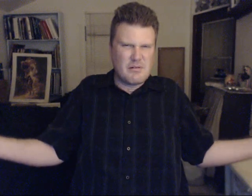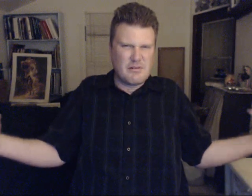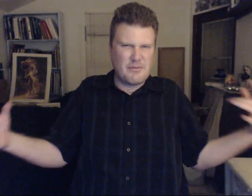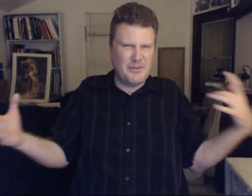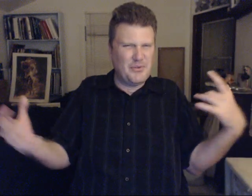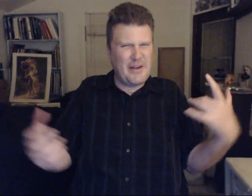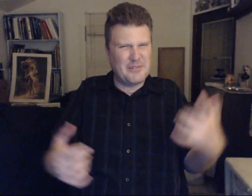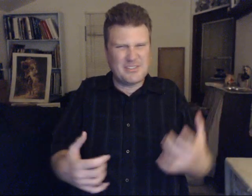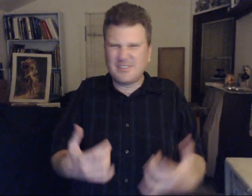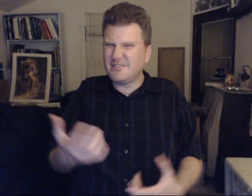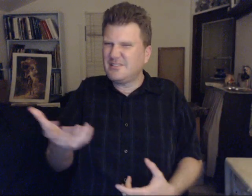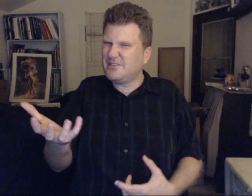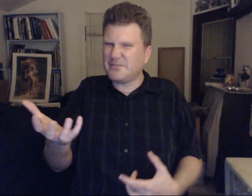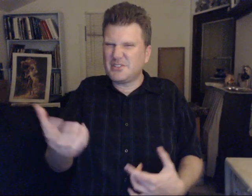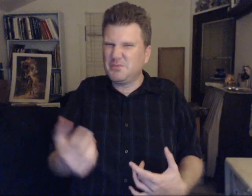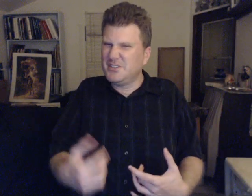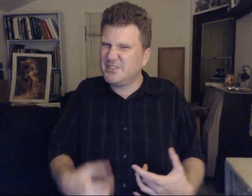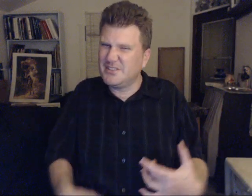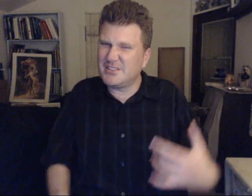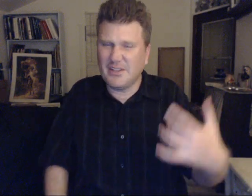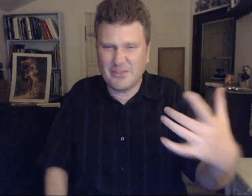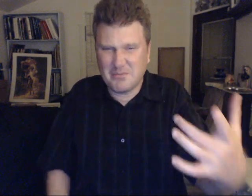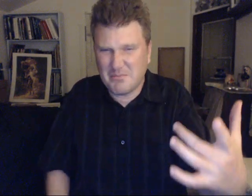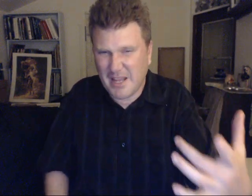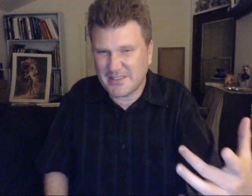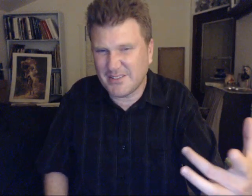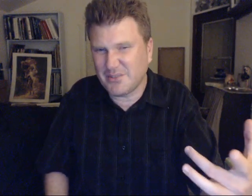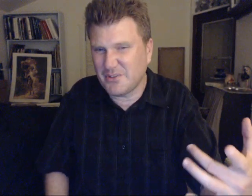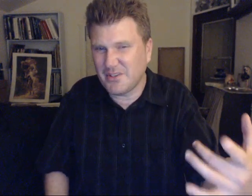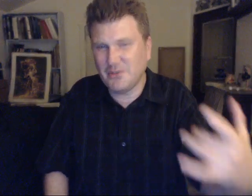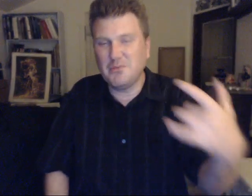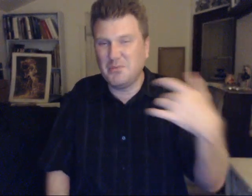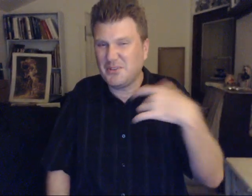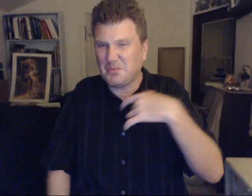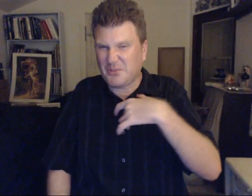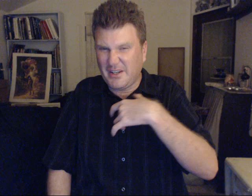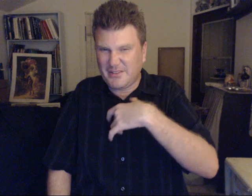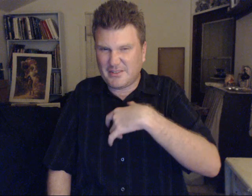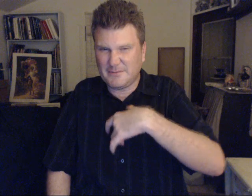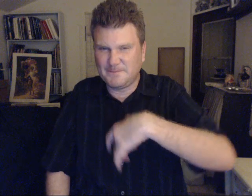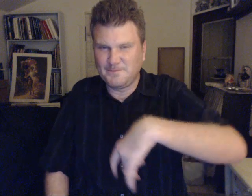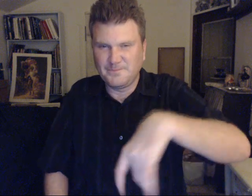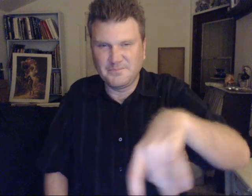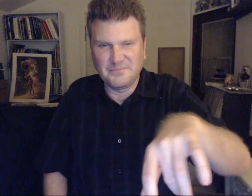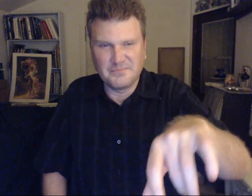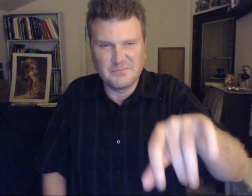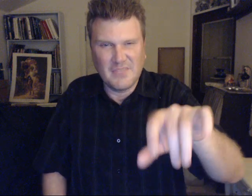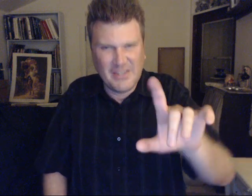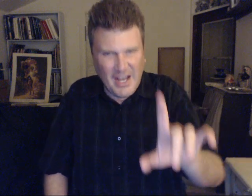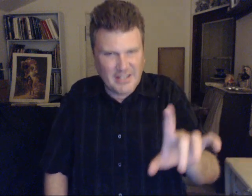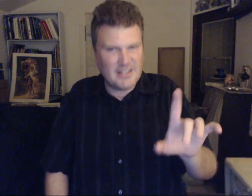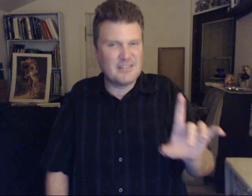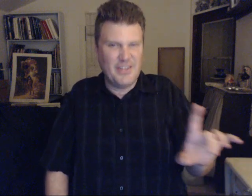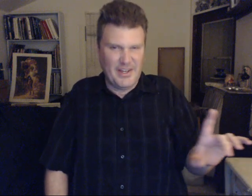But you have much. Different species. Even. Mantis within you. You'd be surprised. Naga. Yes.